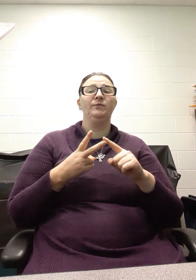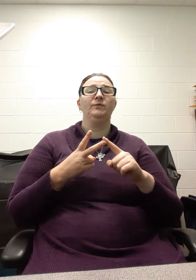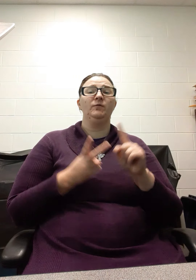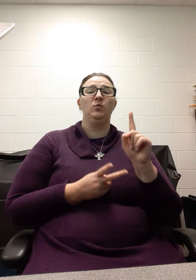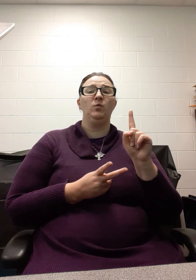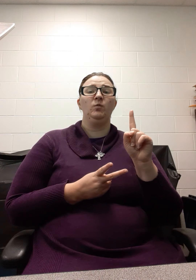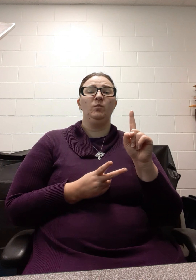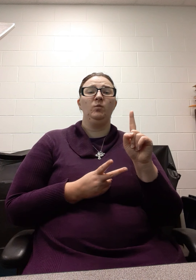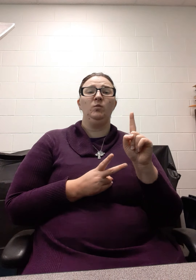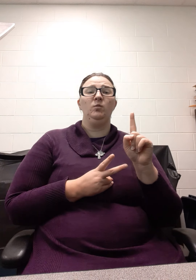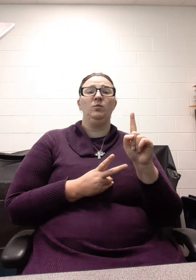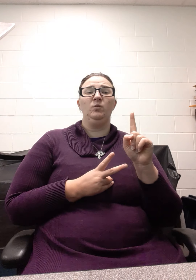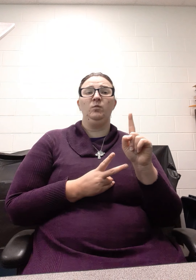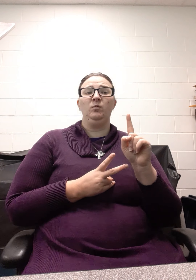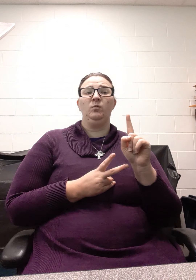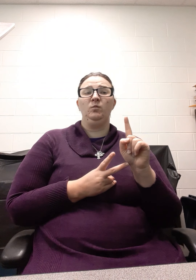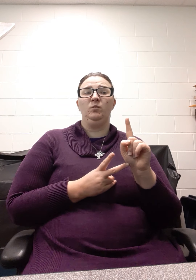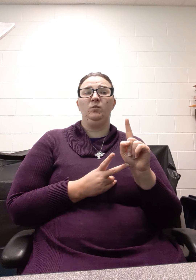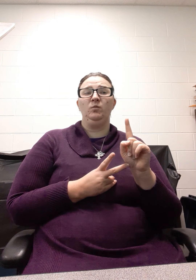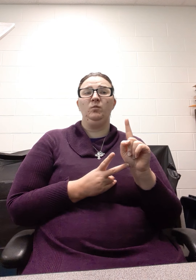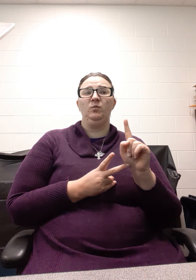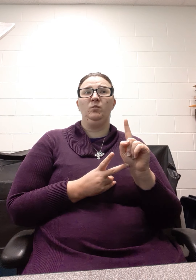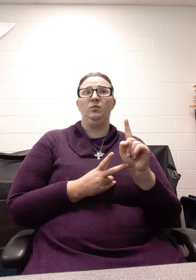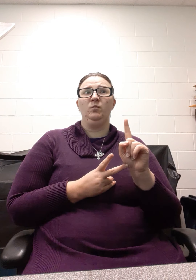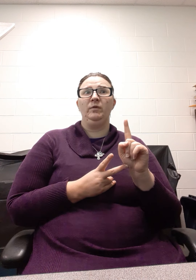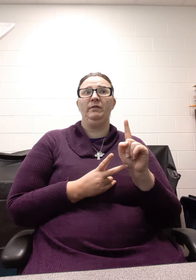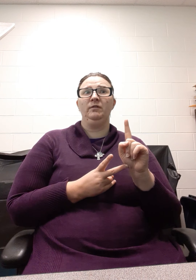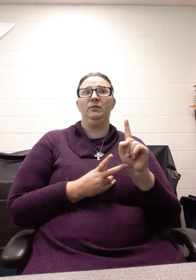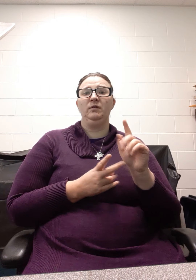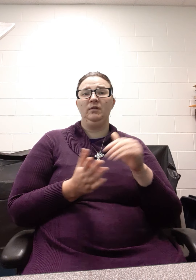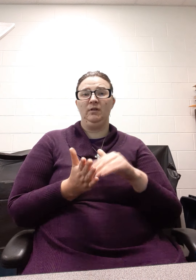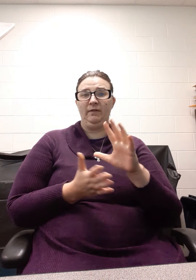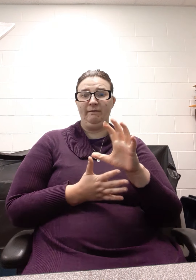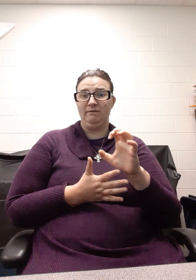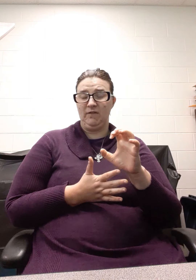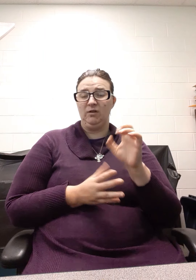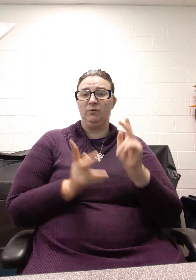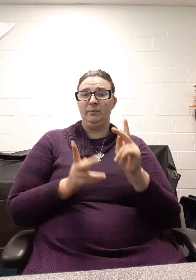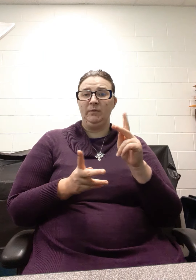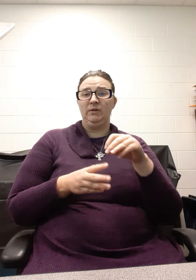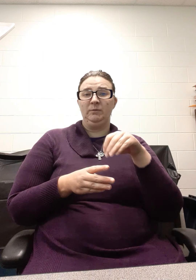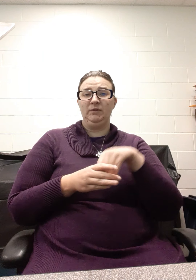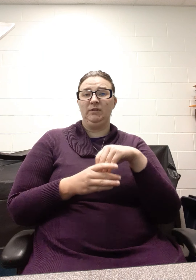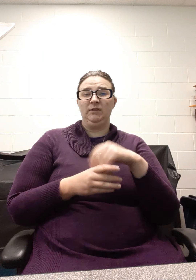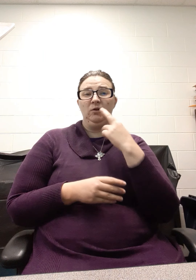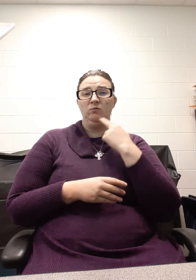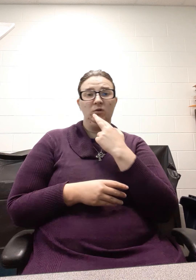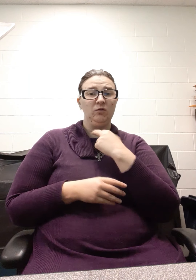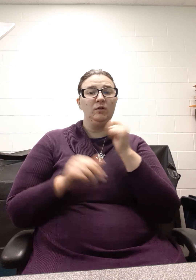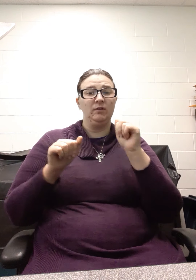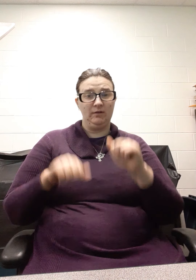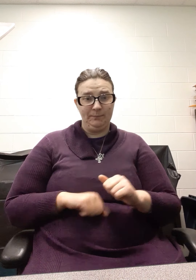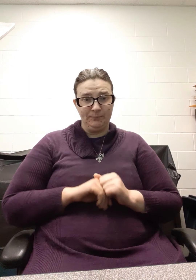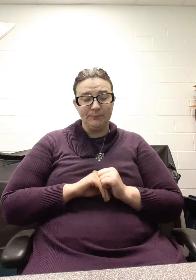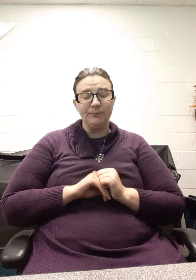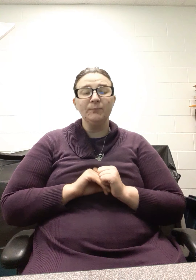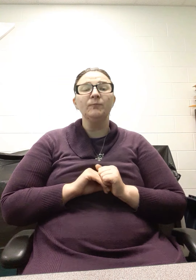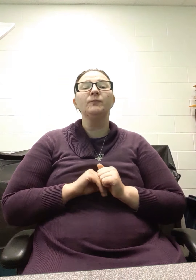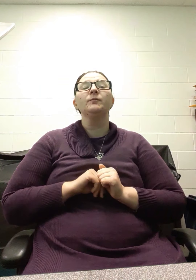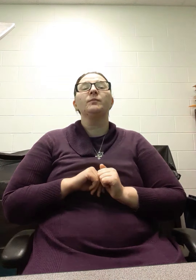which is quite good. And if you read everything, if the guests would read all the exhibits and if